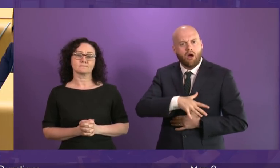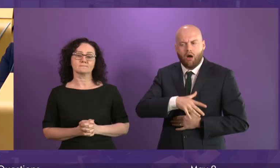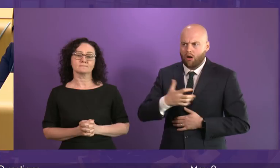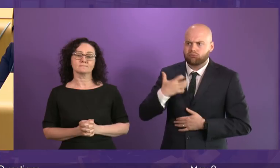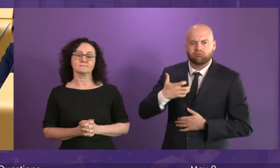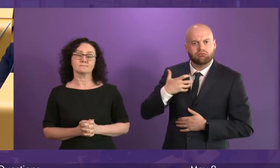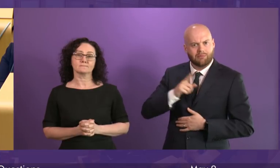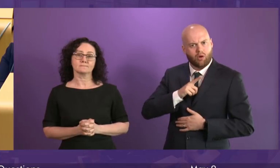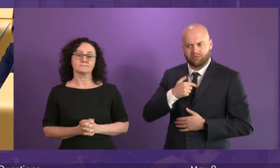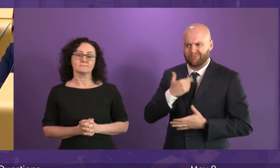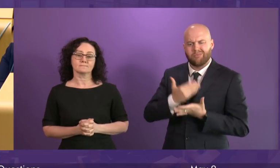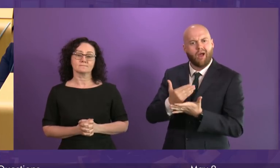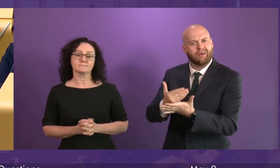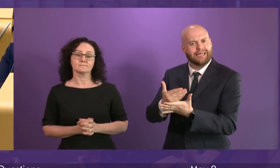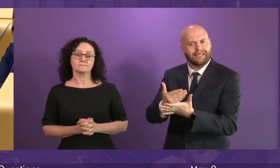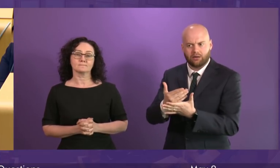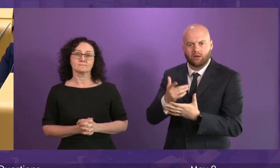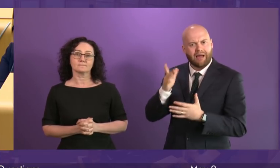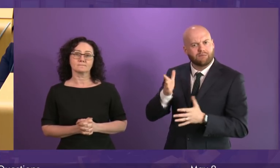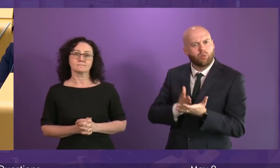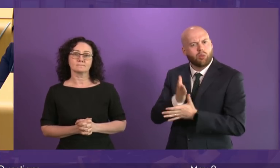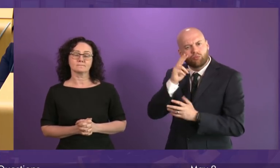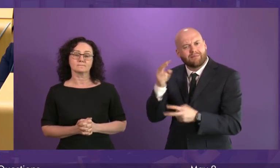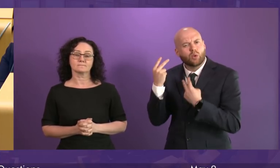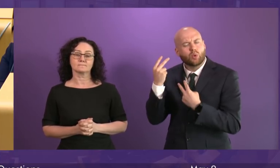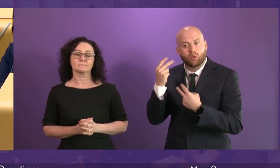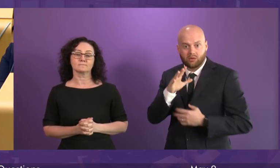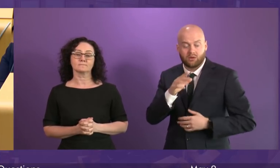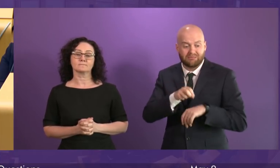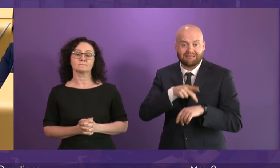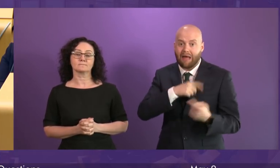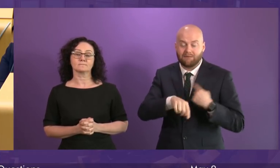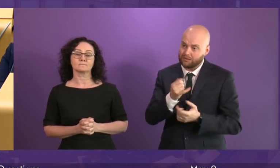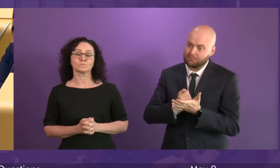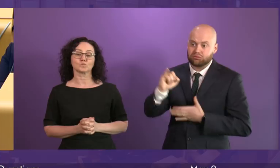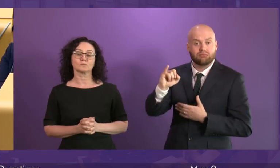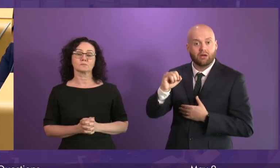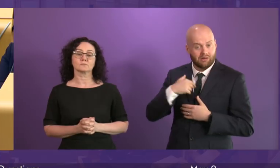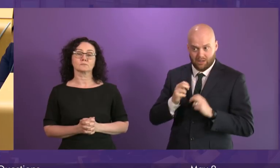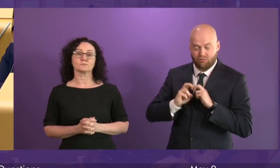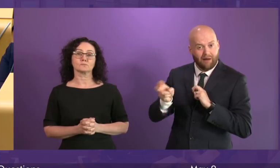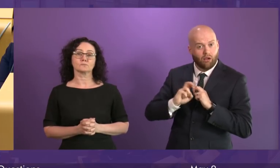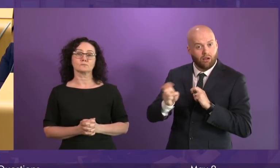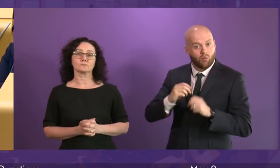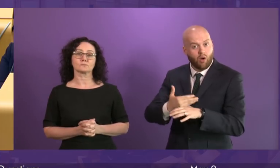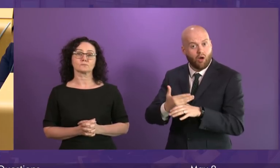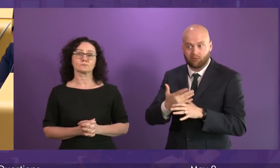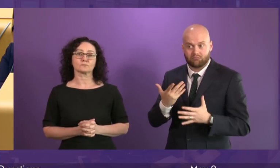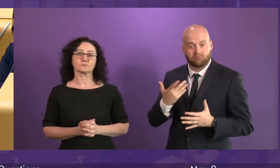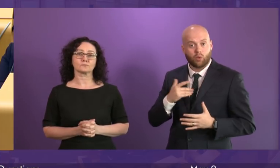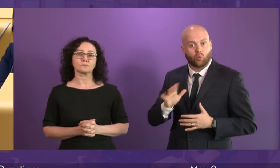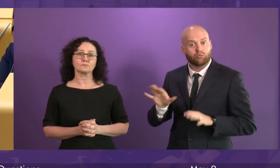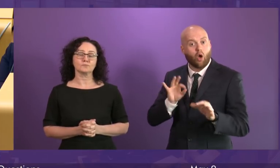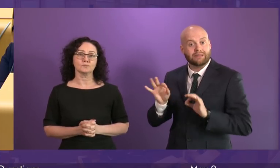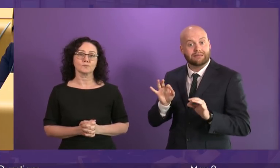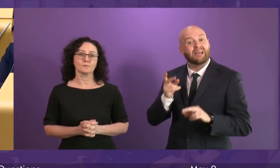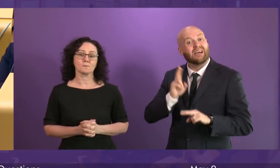if these are revoked because of shift work and travelling from rural areas, the option of public transport simply does not exist. Some may even have to